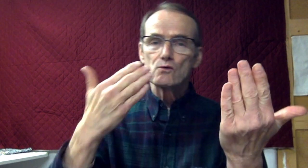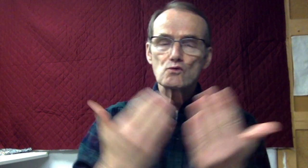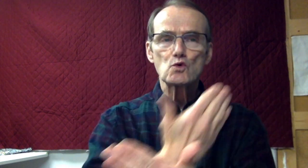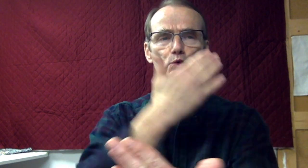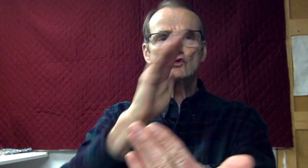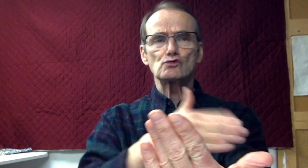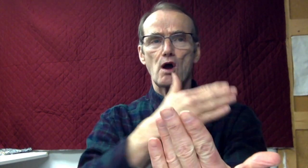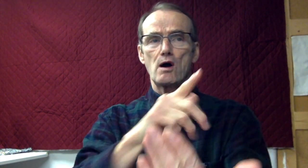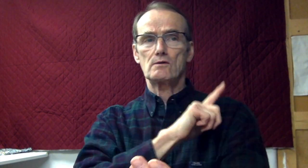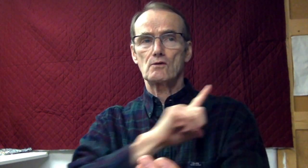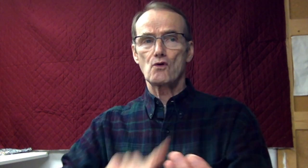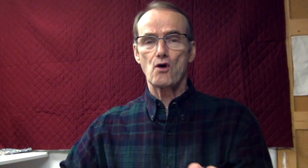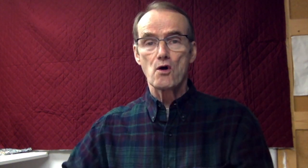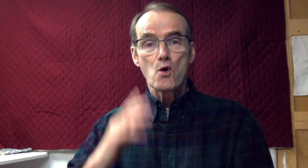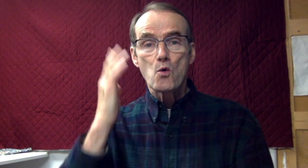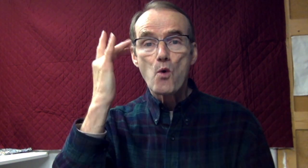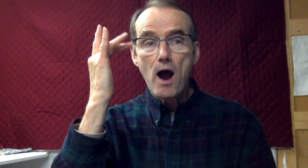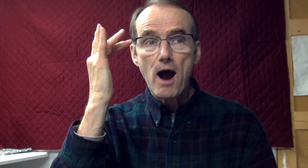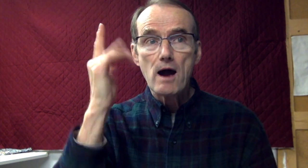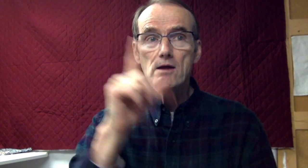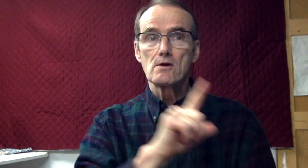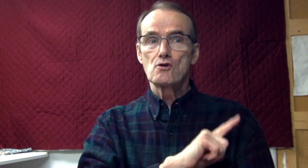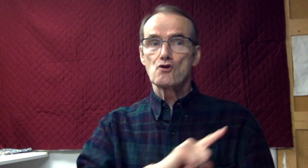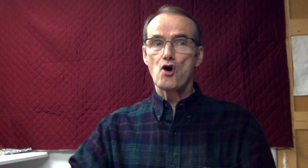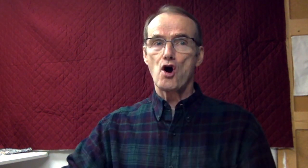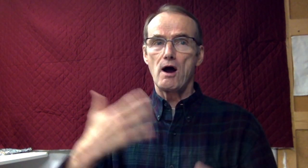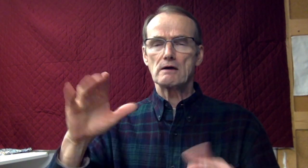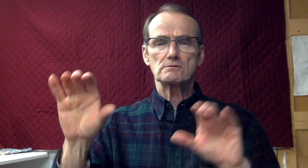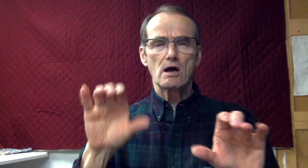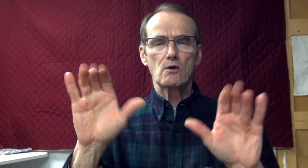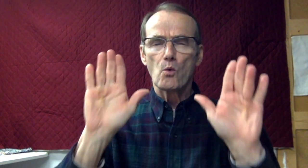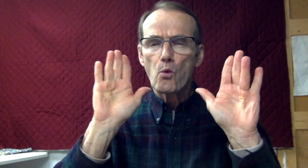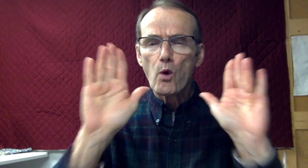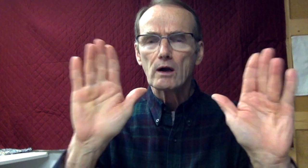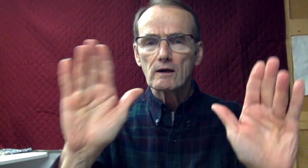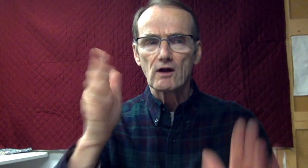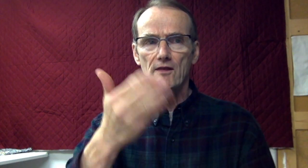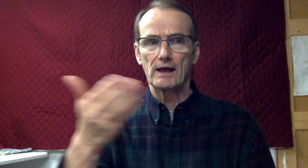Sing to the Lord a new song, For he has done wondrous deeds.